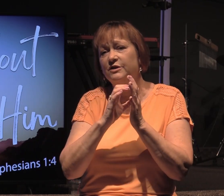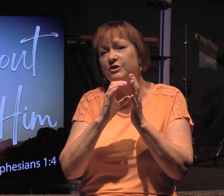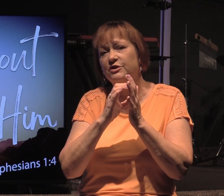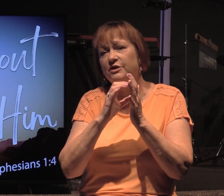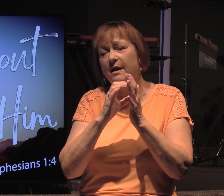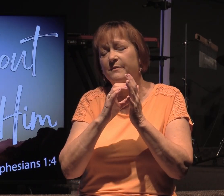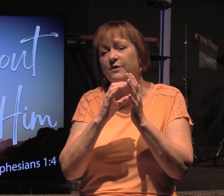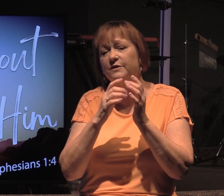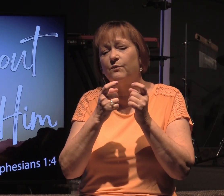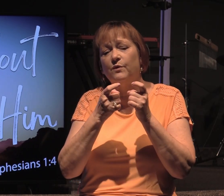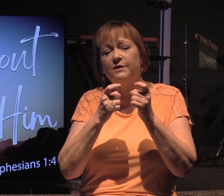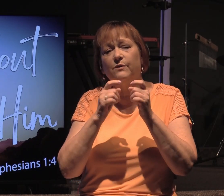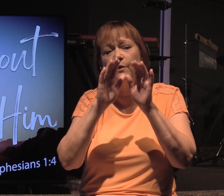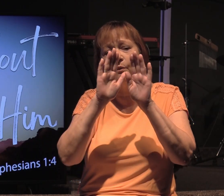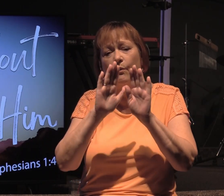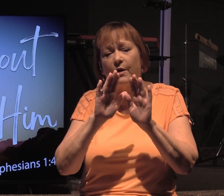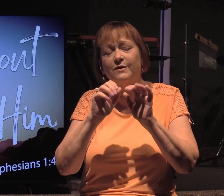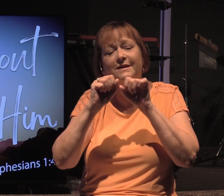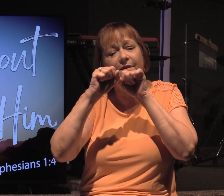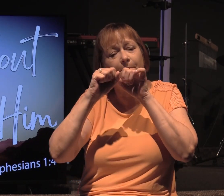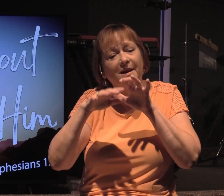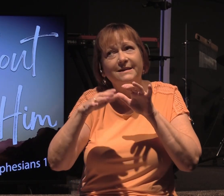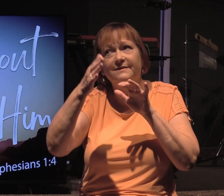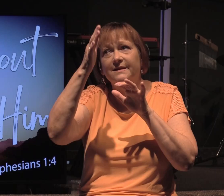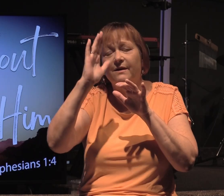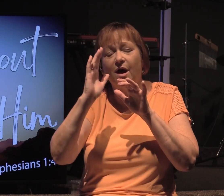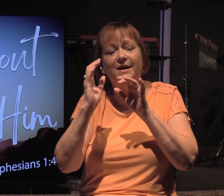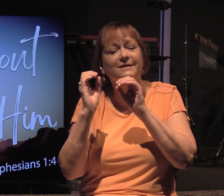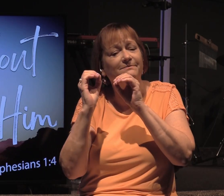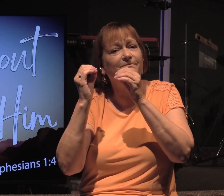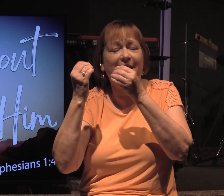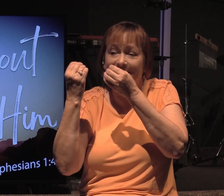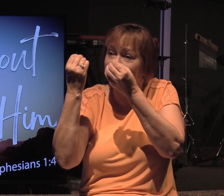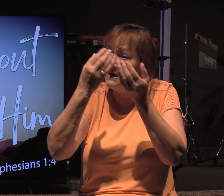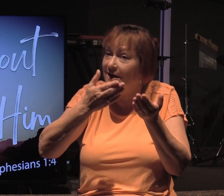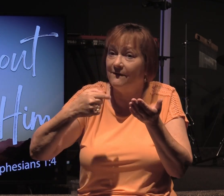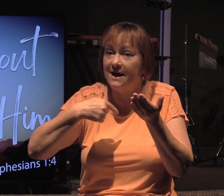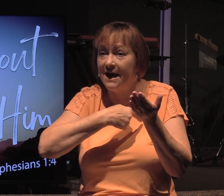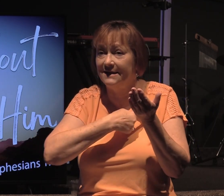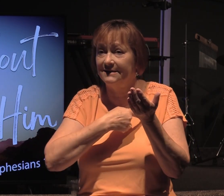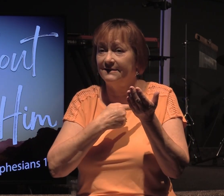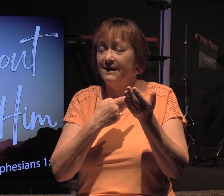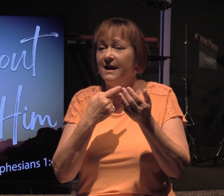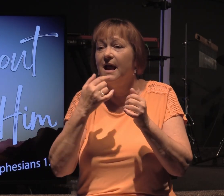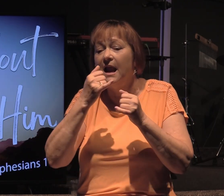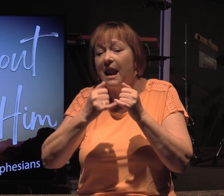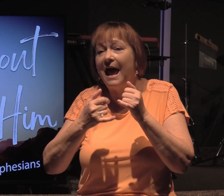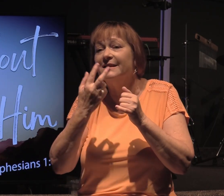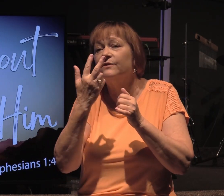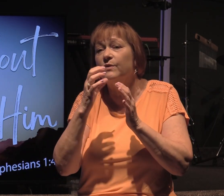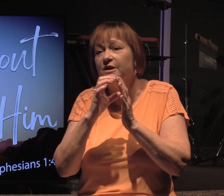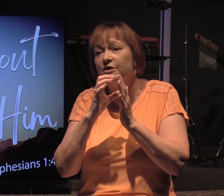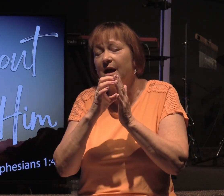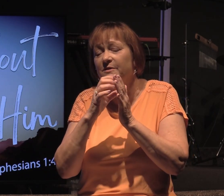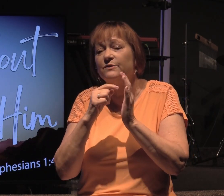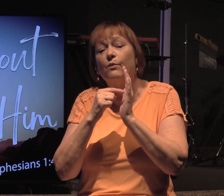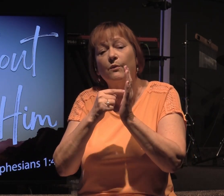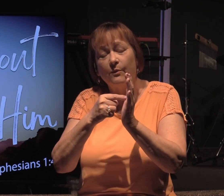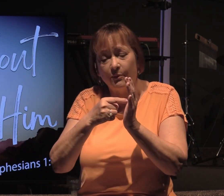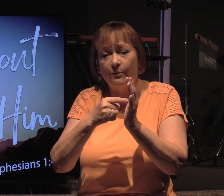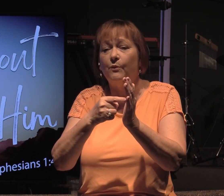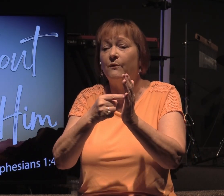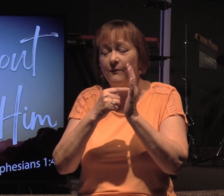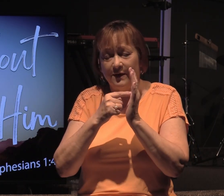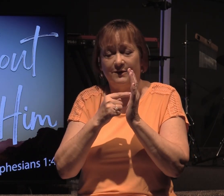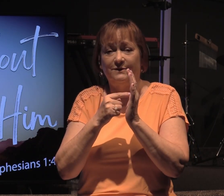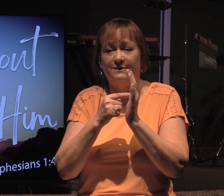with the wonders and the blessings that God has bestowed upon us. The last three chapters will reveal to us